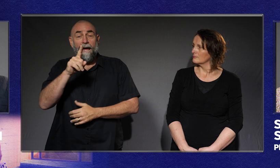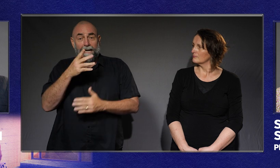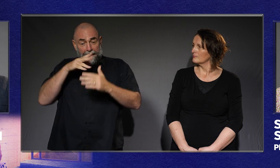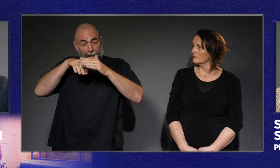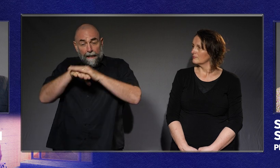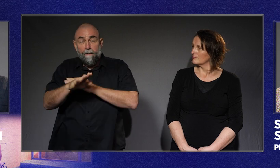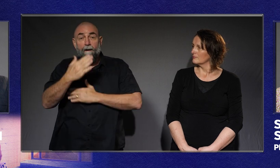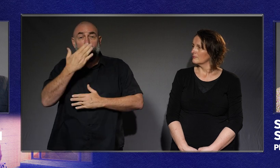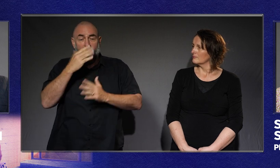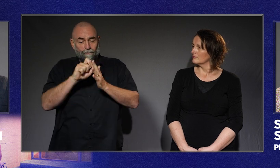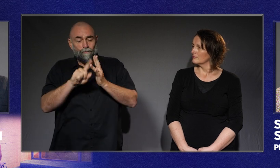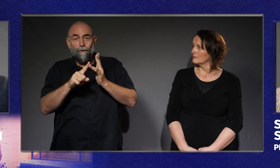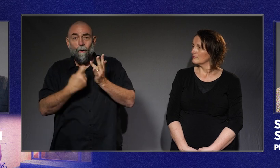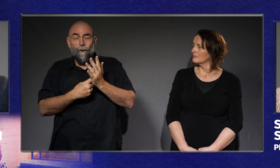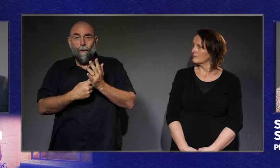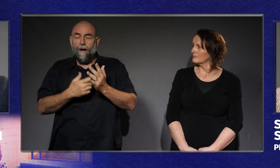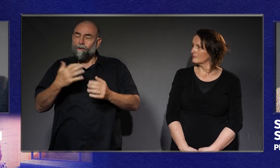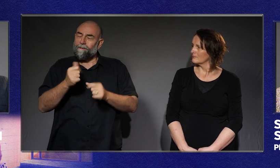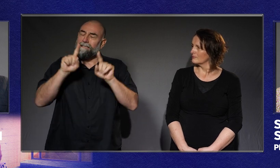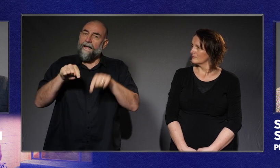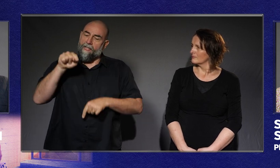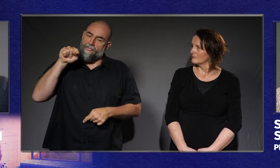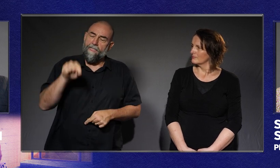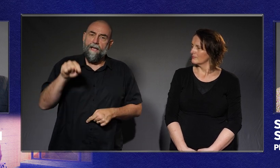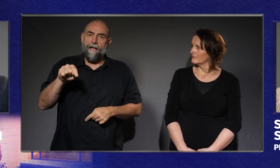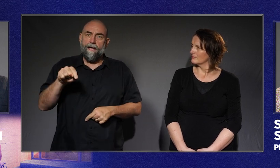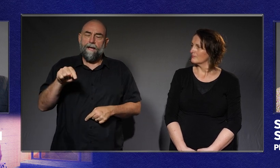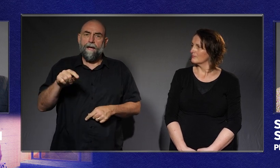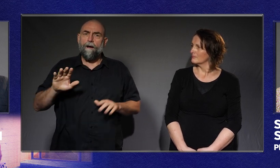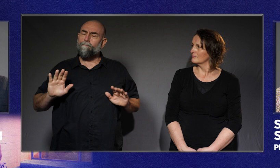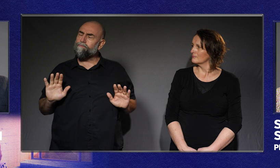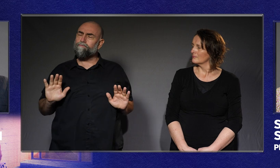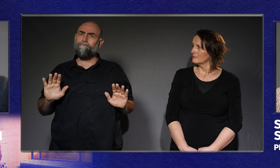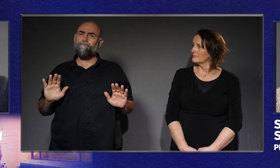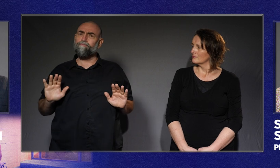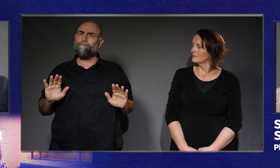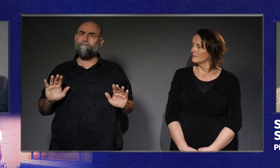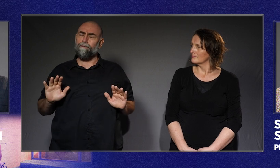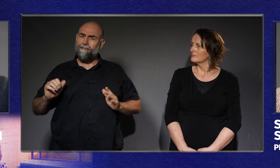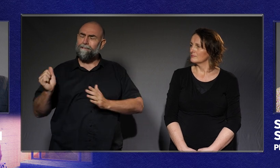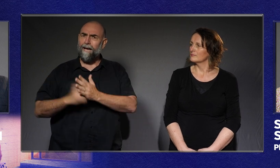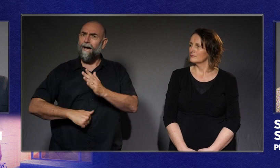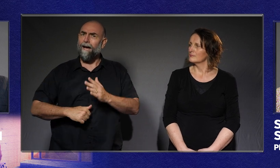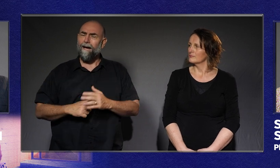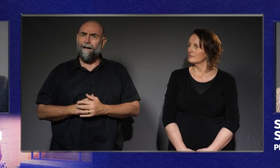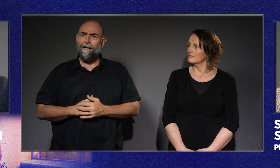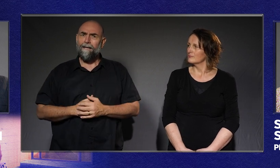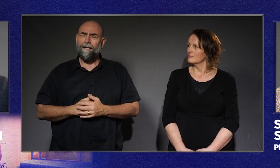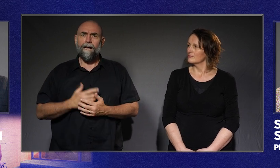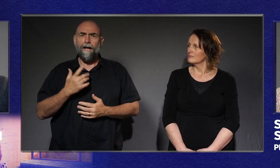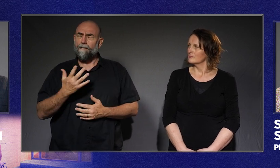To be tripping up here, that's tough. That is